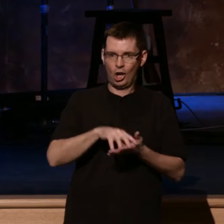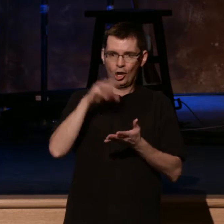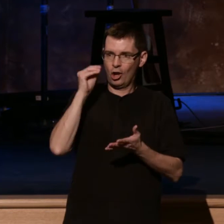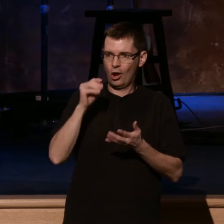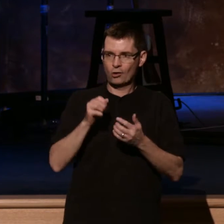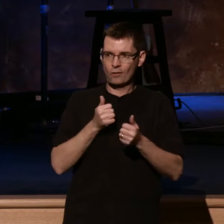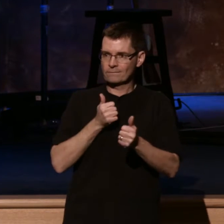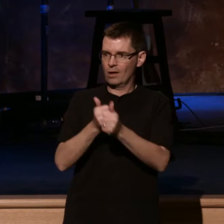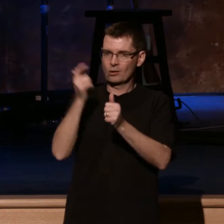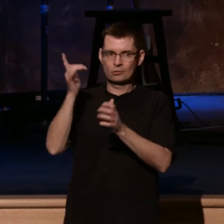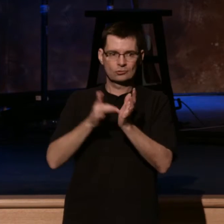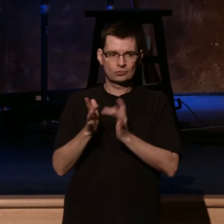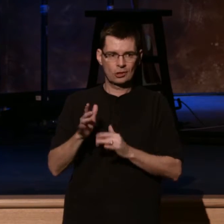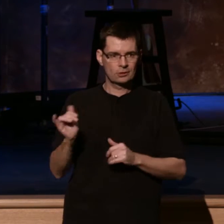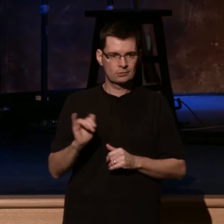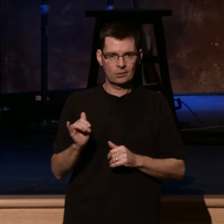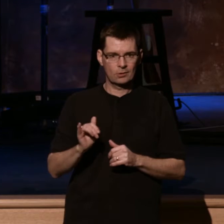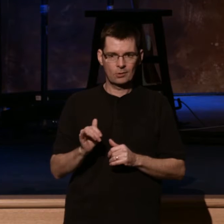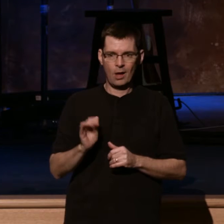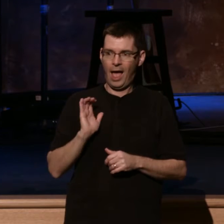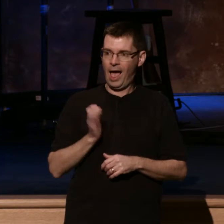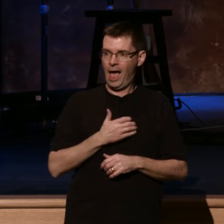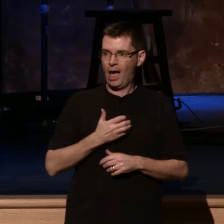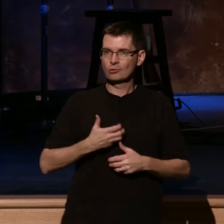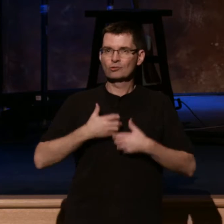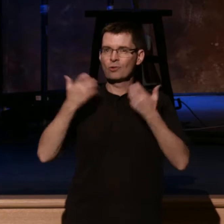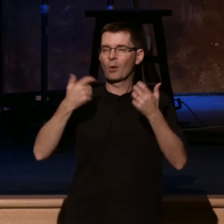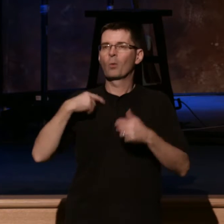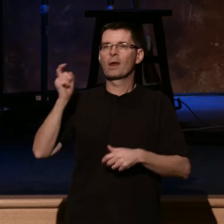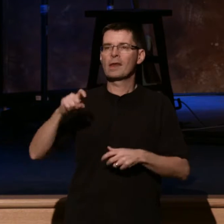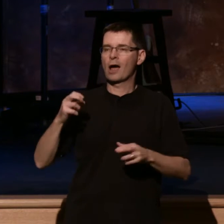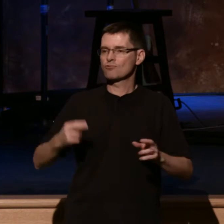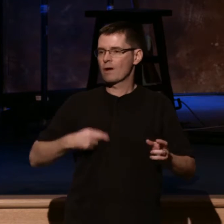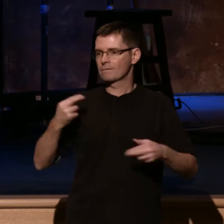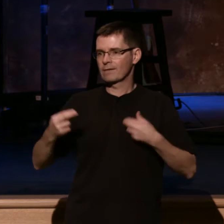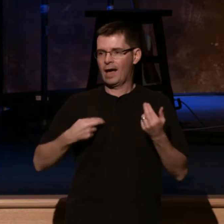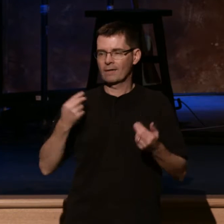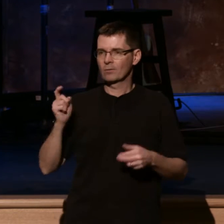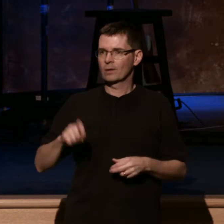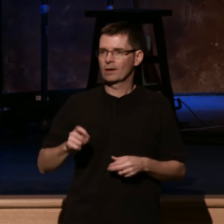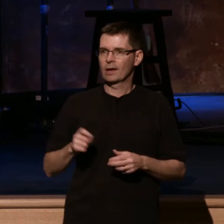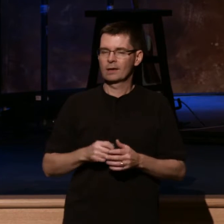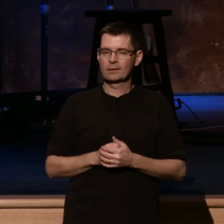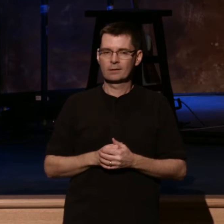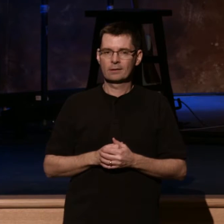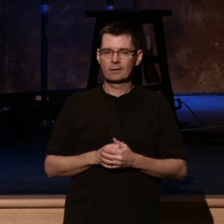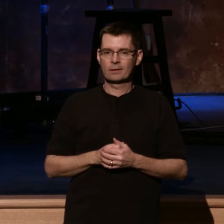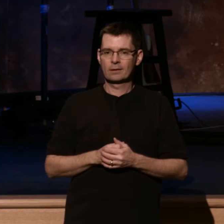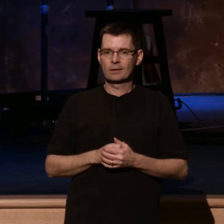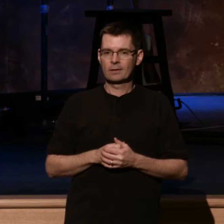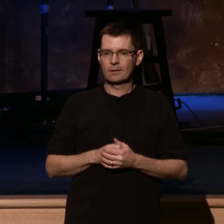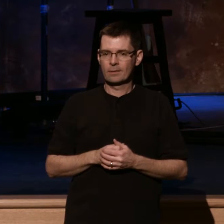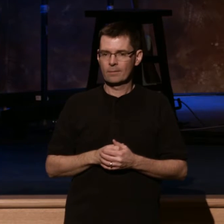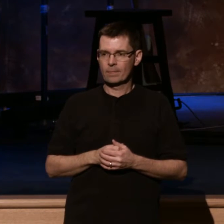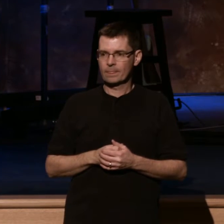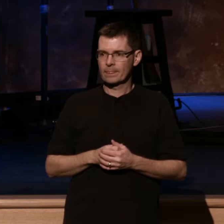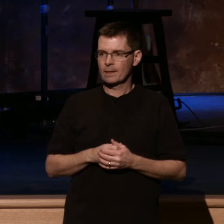next generation. And our cry should be, oh God, revive us again. The third thing he points out very briefly, that we're facing